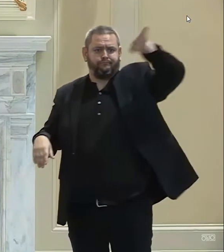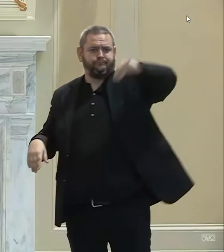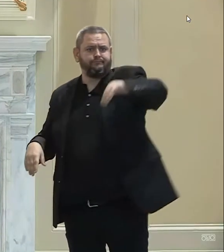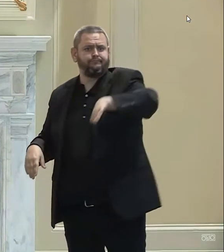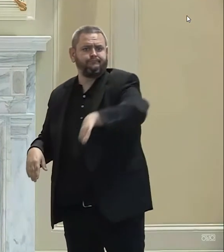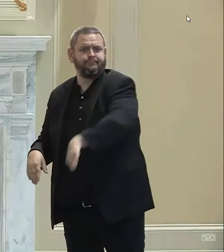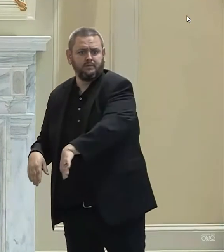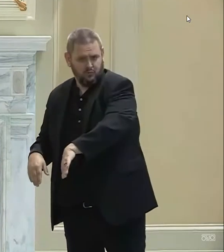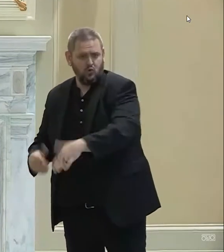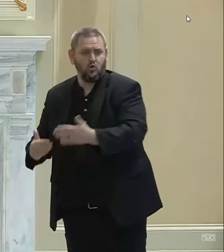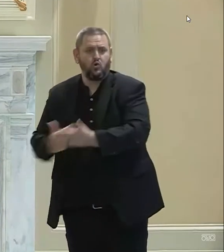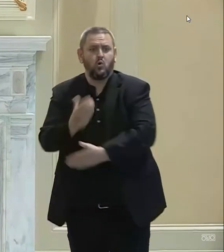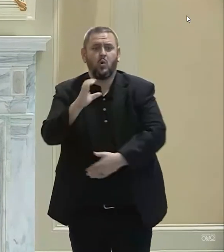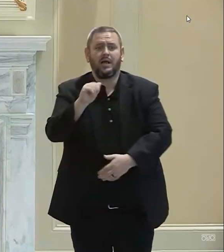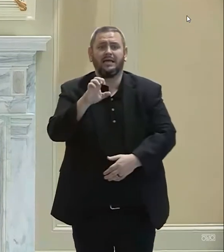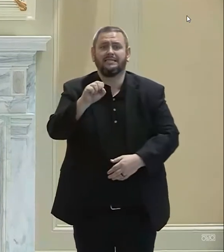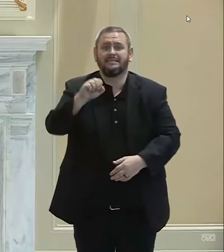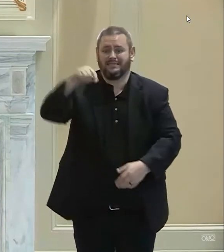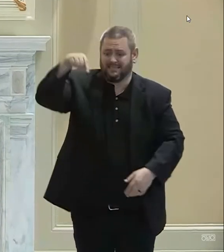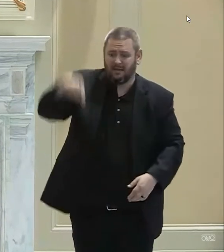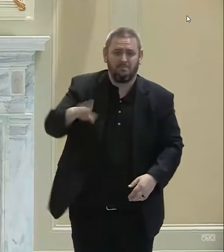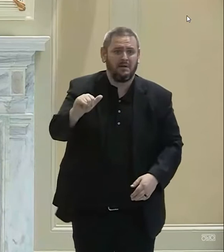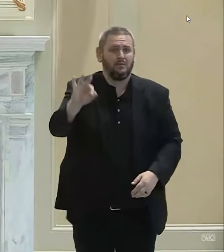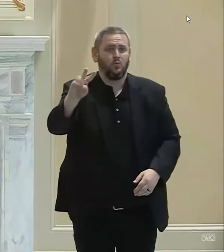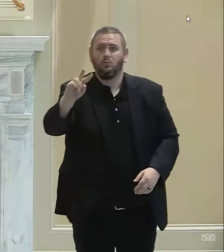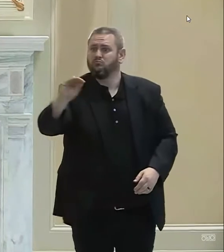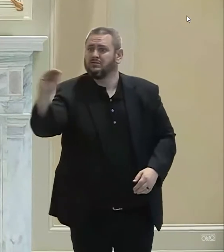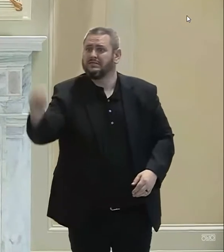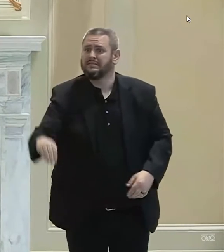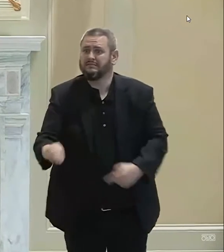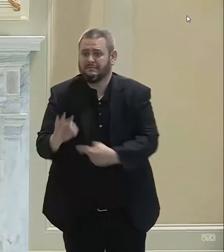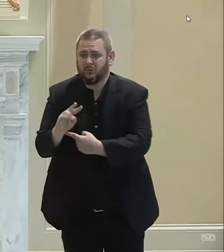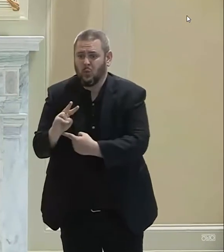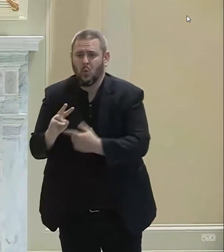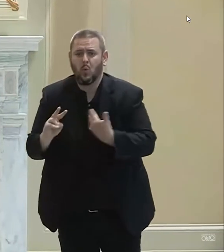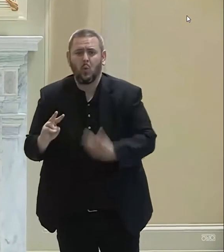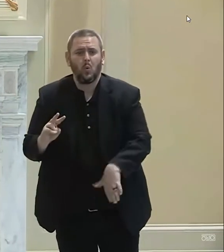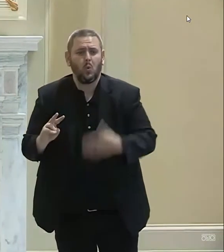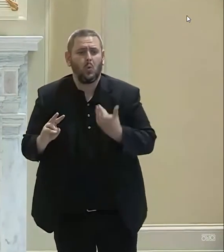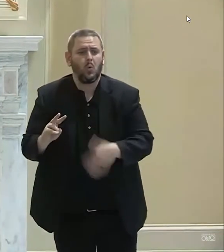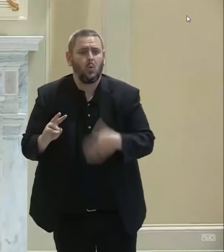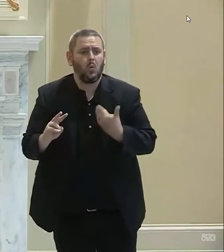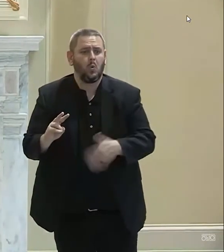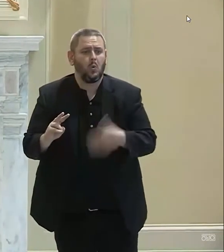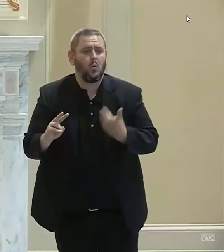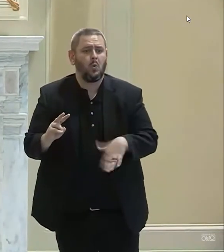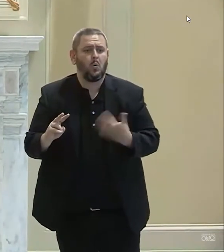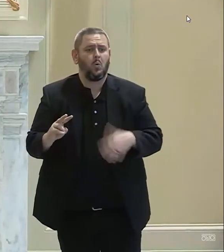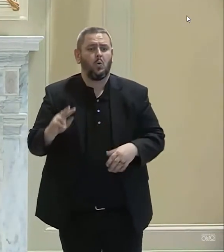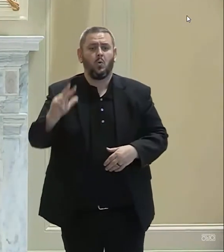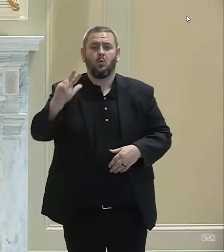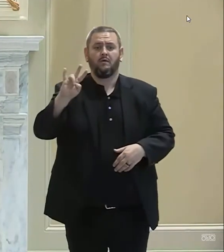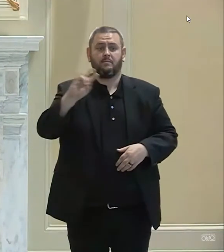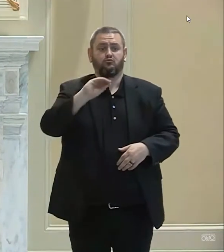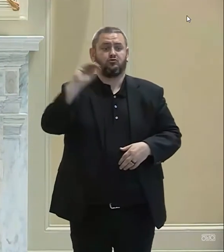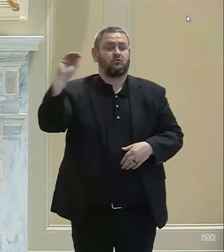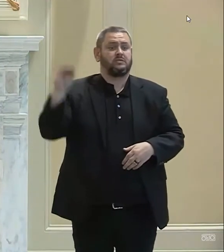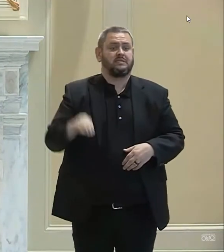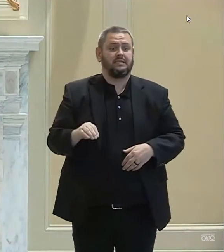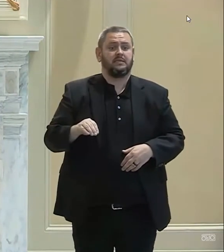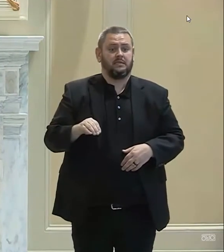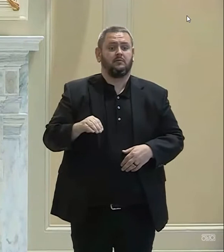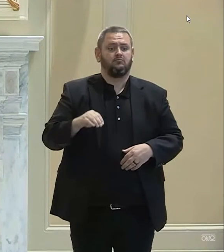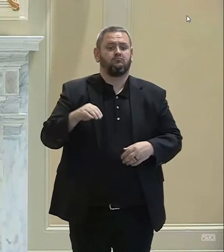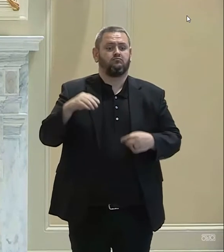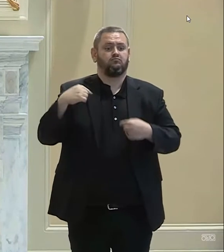their peak just back in January. They're also down 37% since my latest executive order on